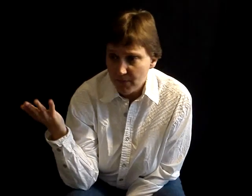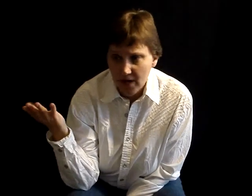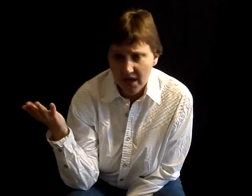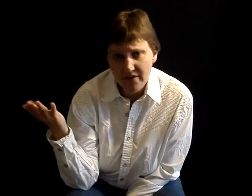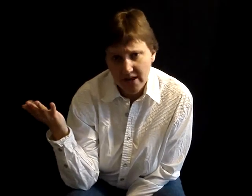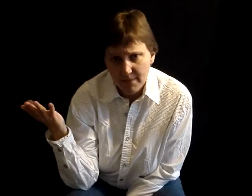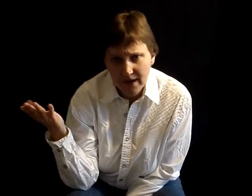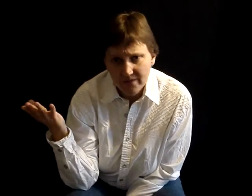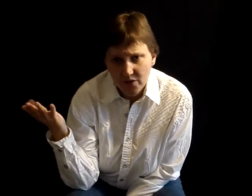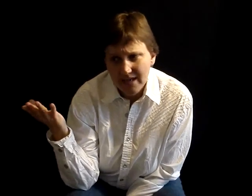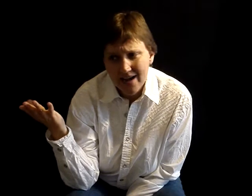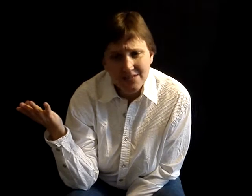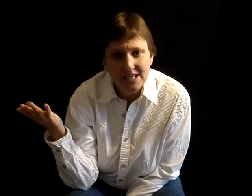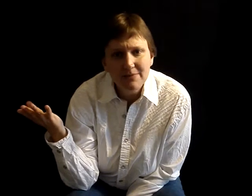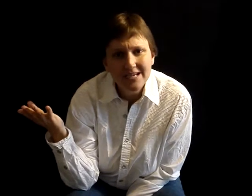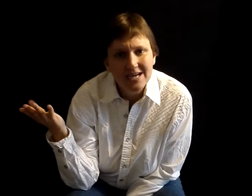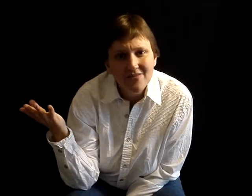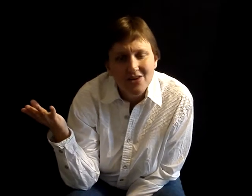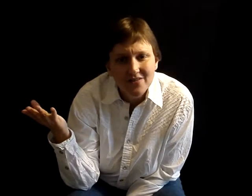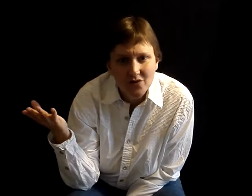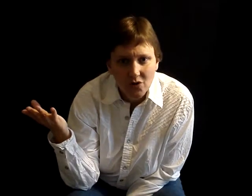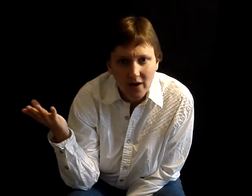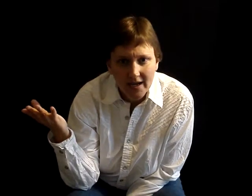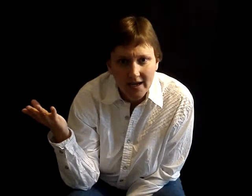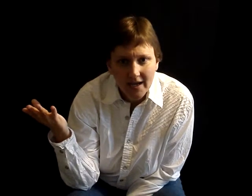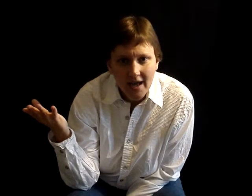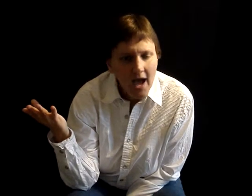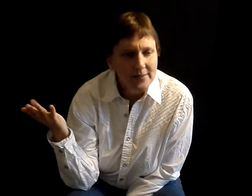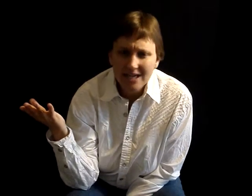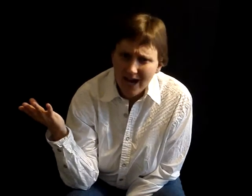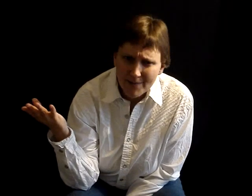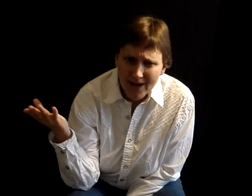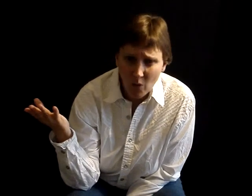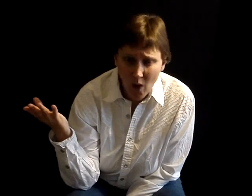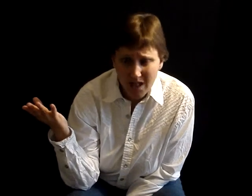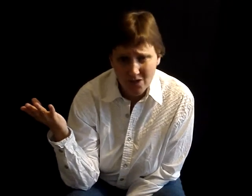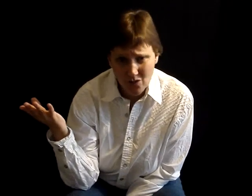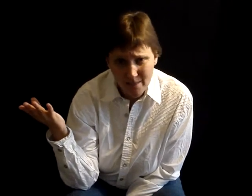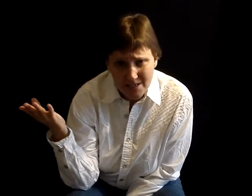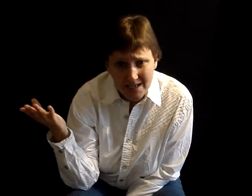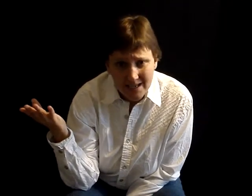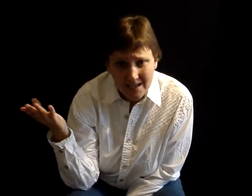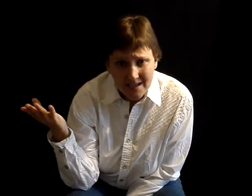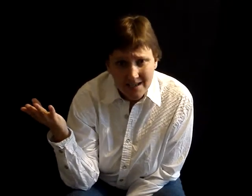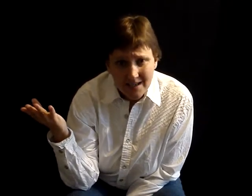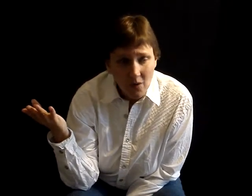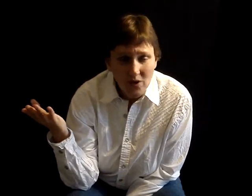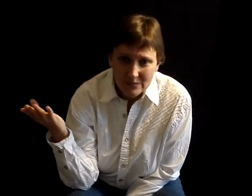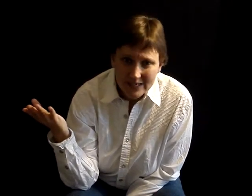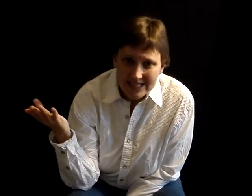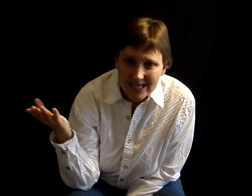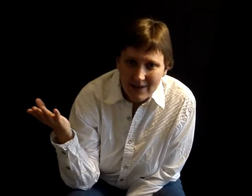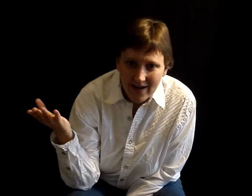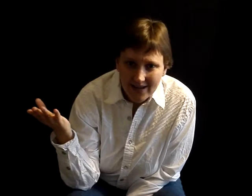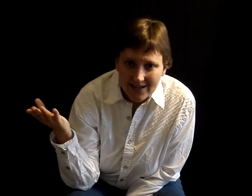part of covering up I View It, and now he's going to be the Governor of New York. I mean, talk about a wall of corruption. What's being done about it?